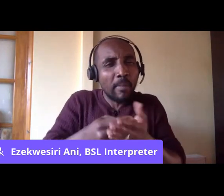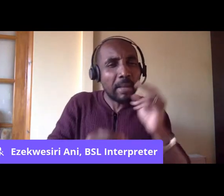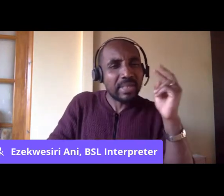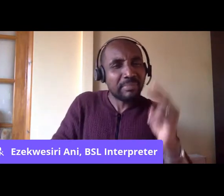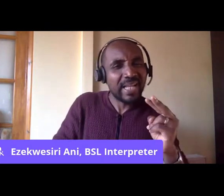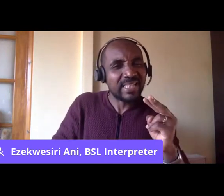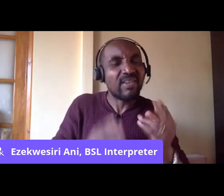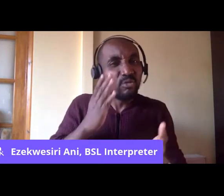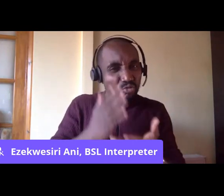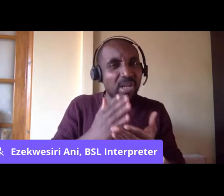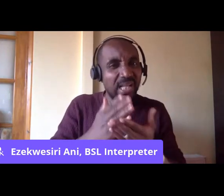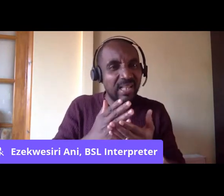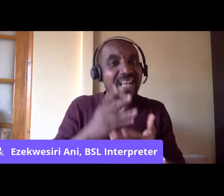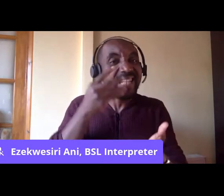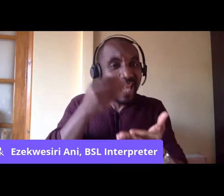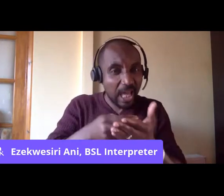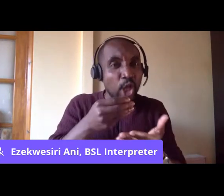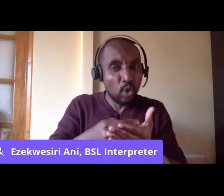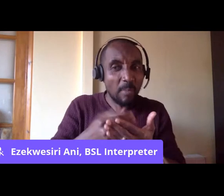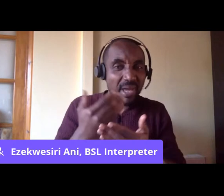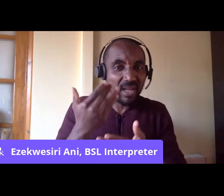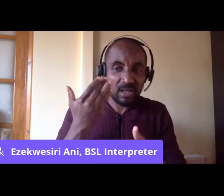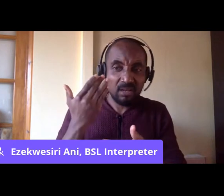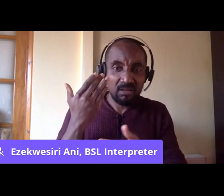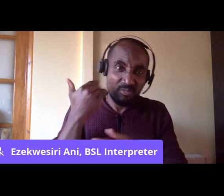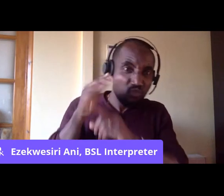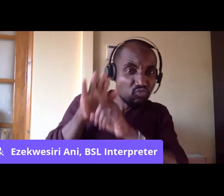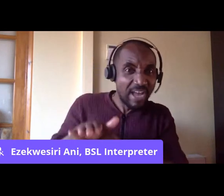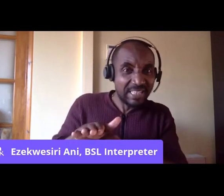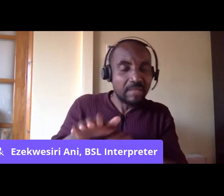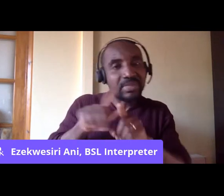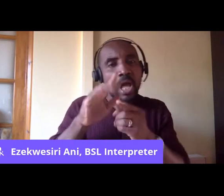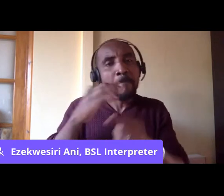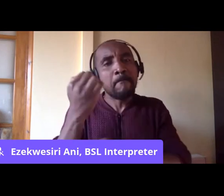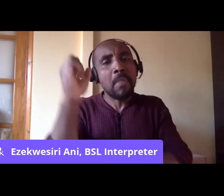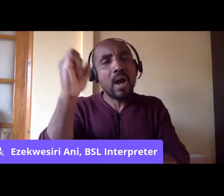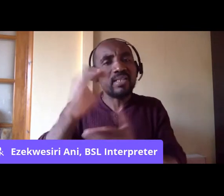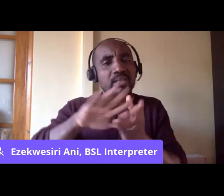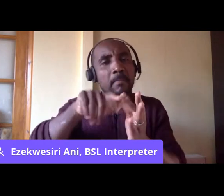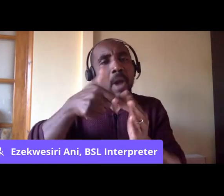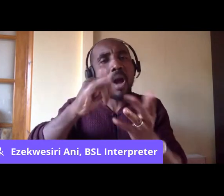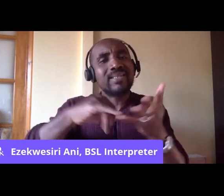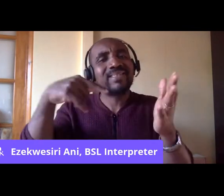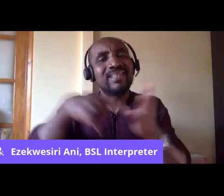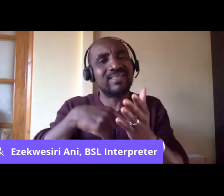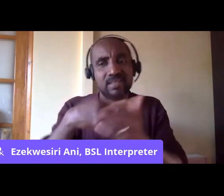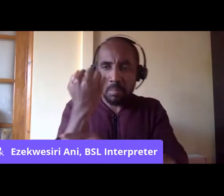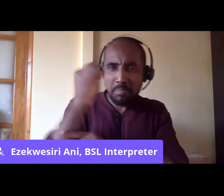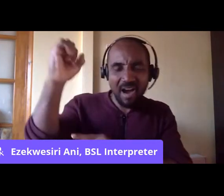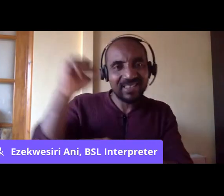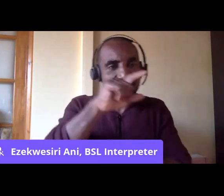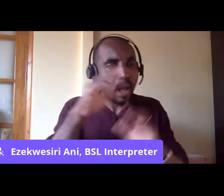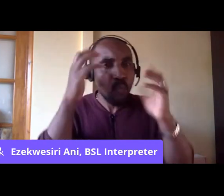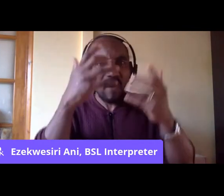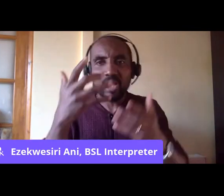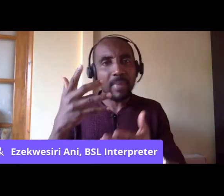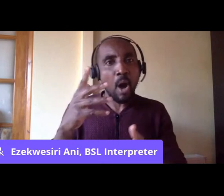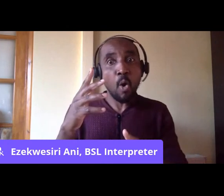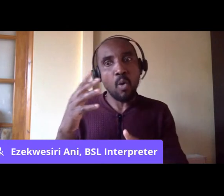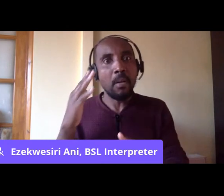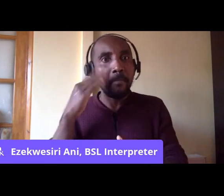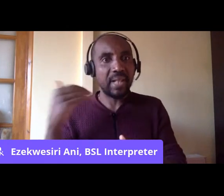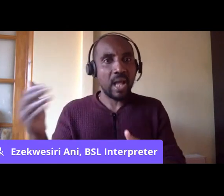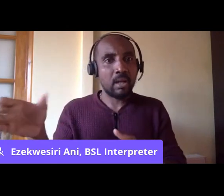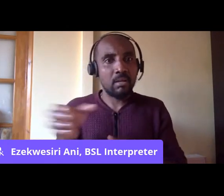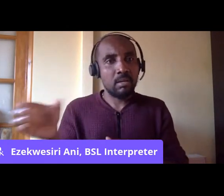racism. It was simply a Marxist interpretation which said everything was down to the worries about undercutting labor.